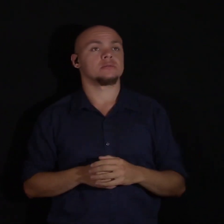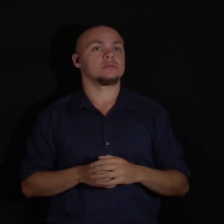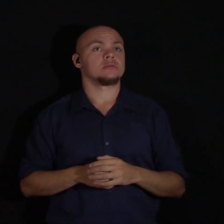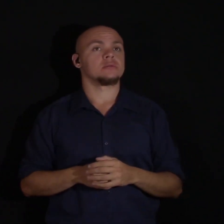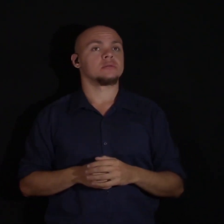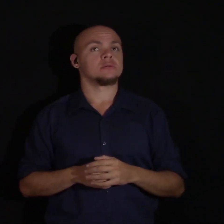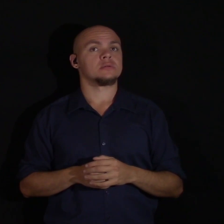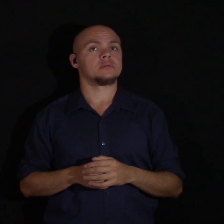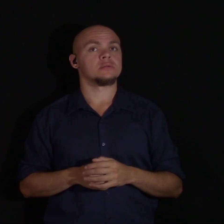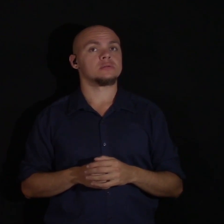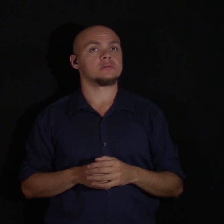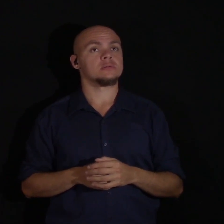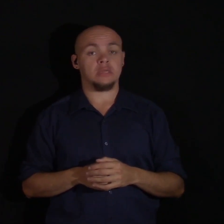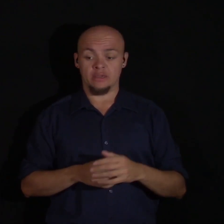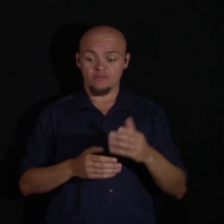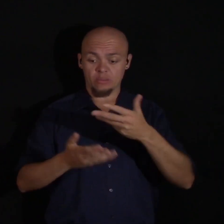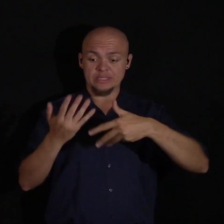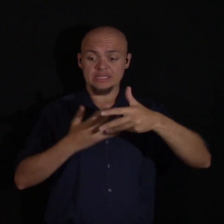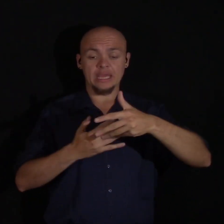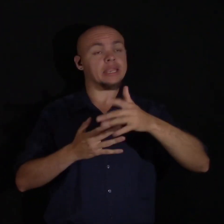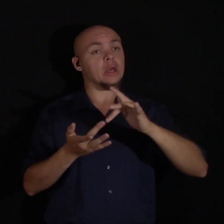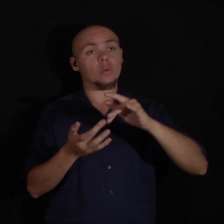we can be erased from society.